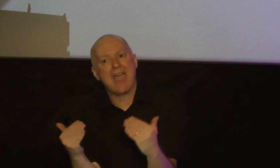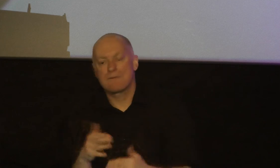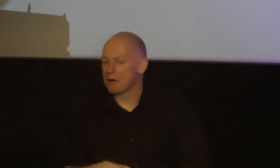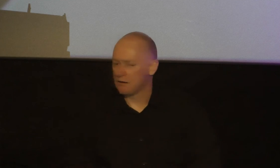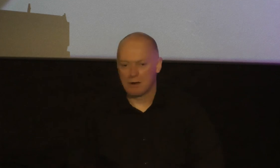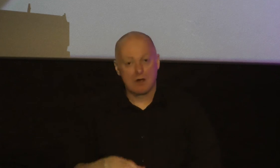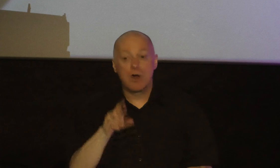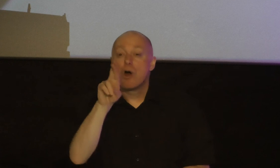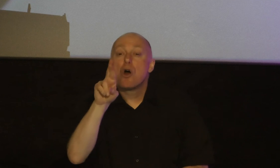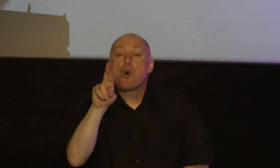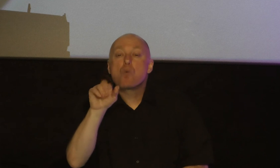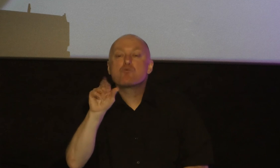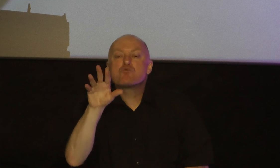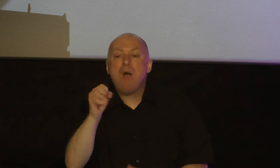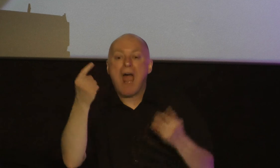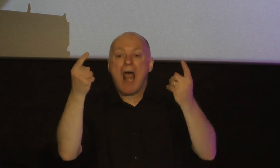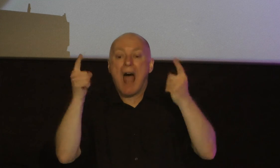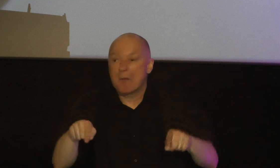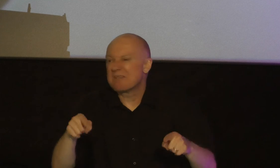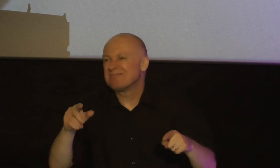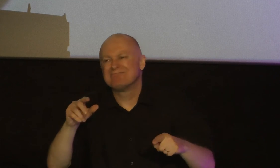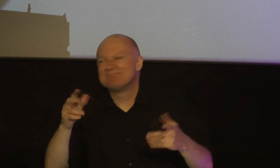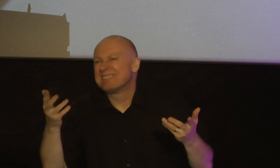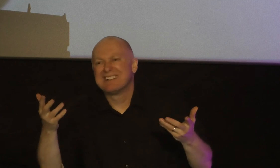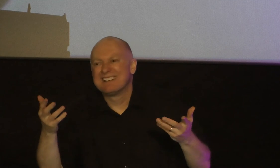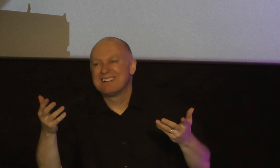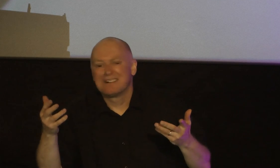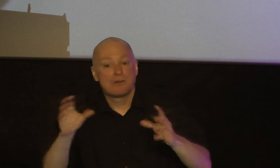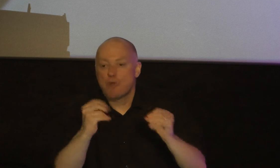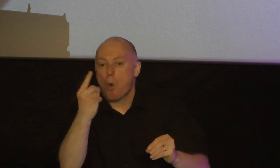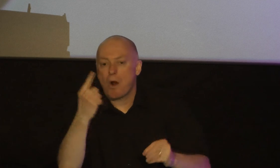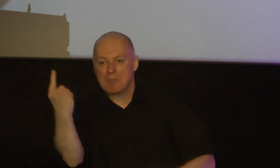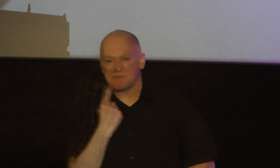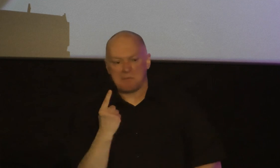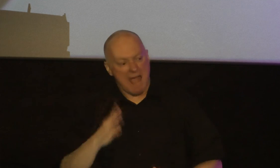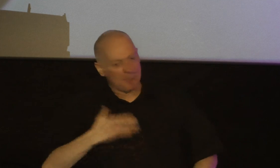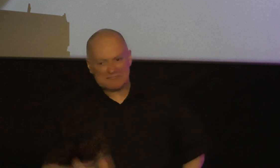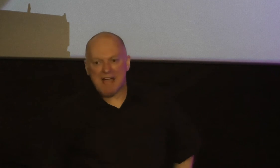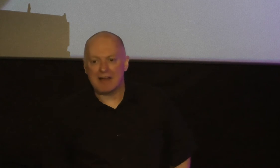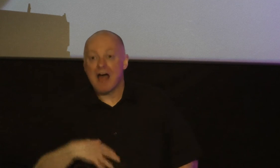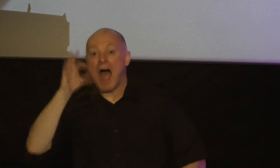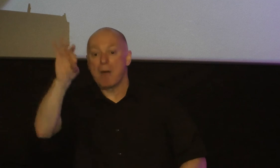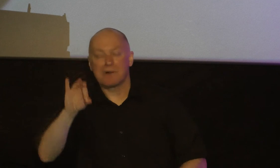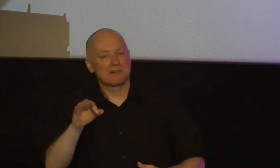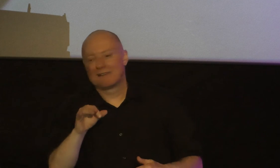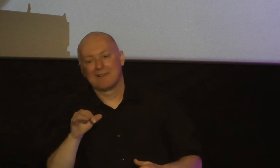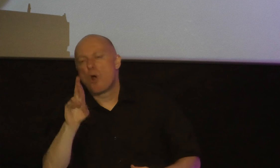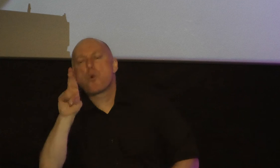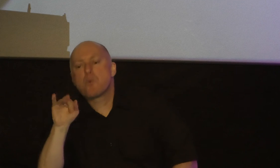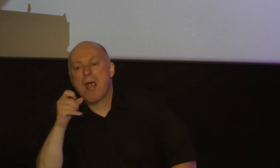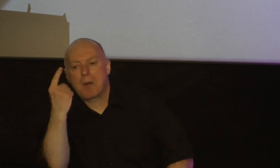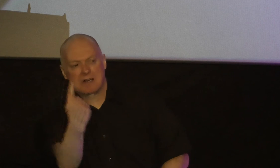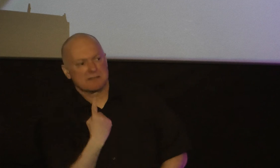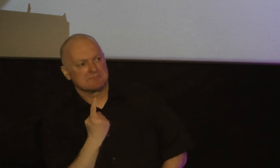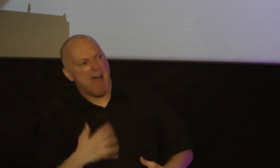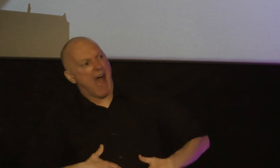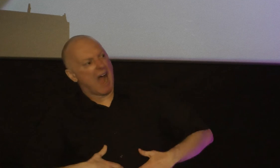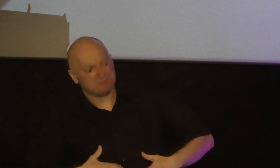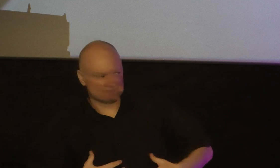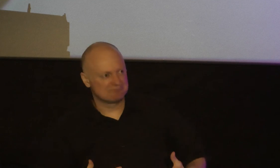occurrence in this church almost never that someone comes up to me upset because something was preached forcefully but once in a blue moon